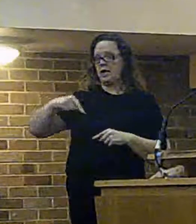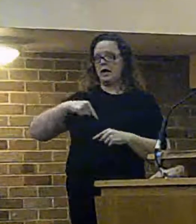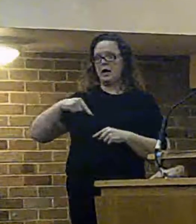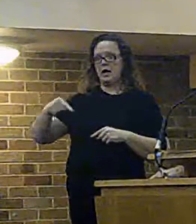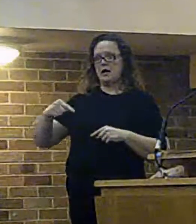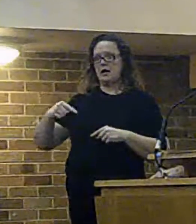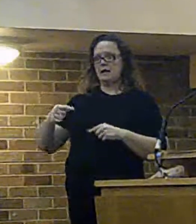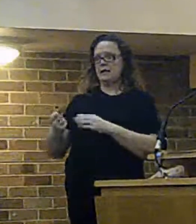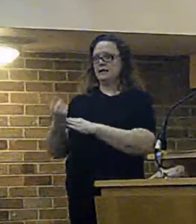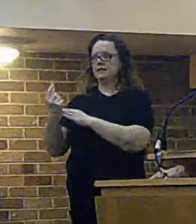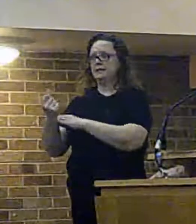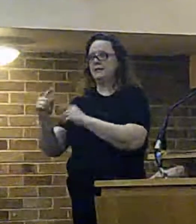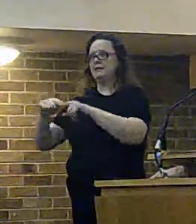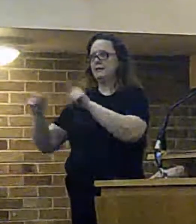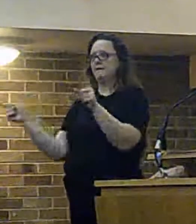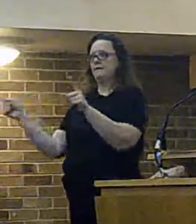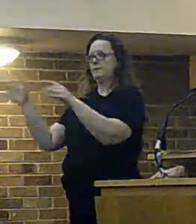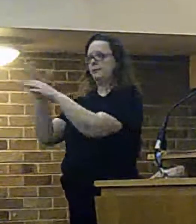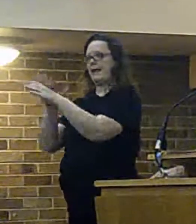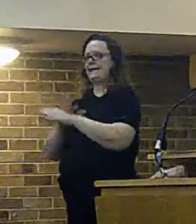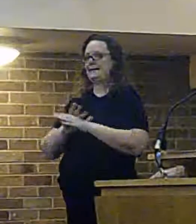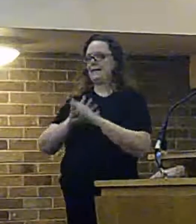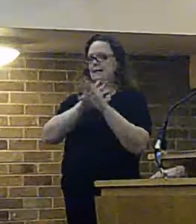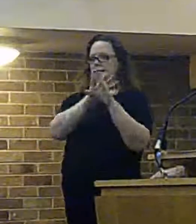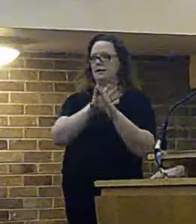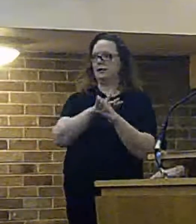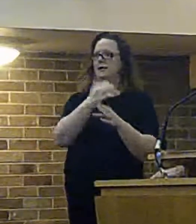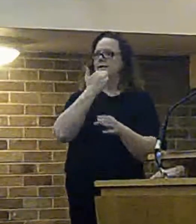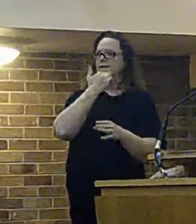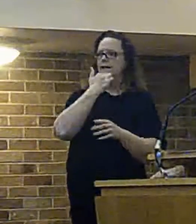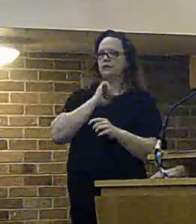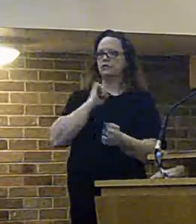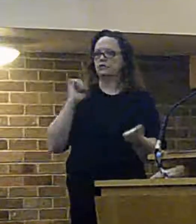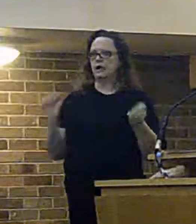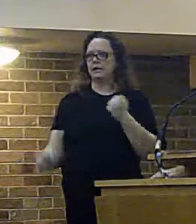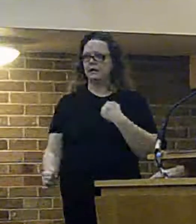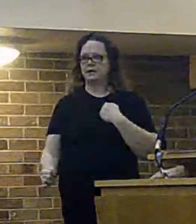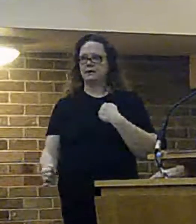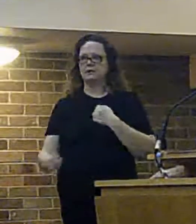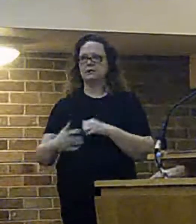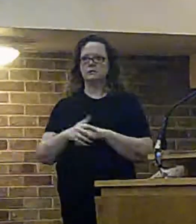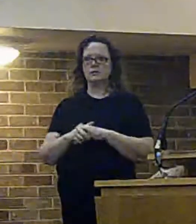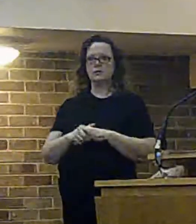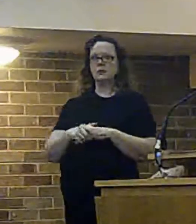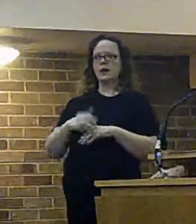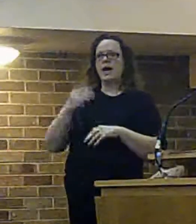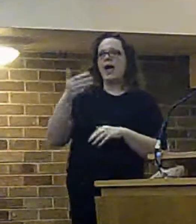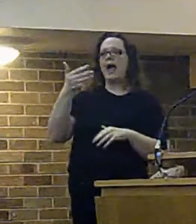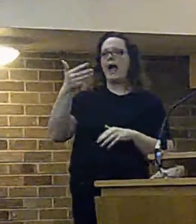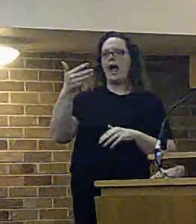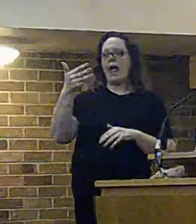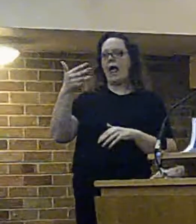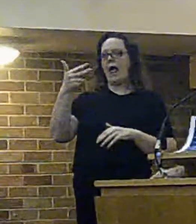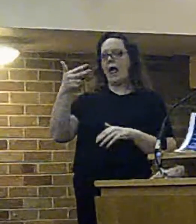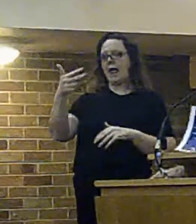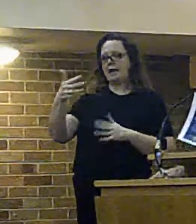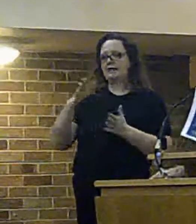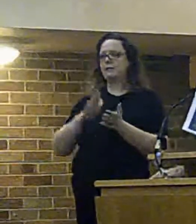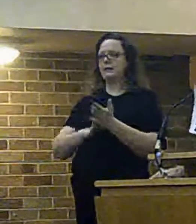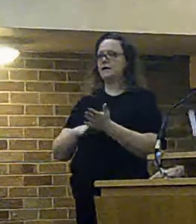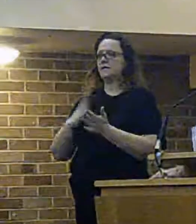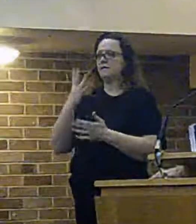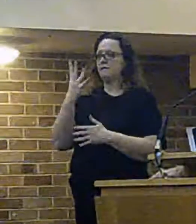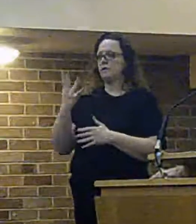different places then clearly the that those figures would change obviously would be eight minutes and 43 seconds